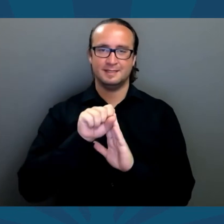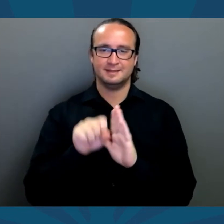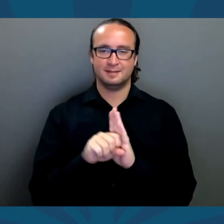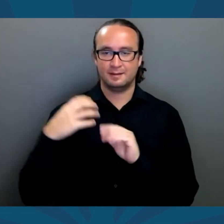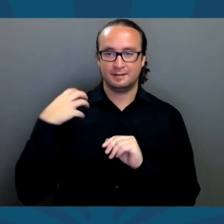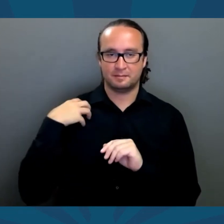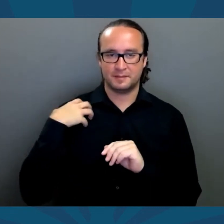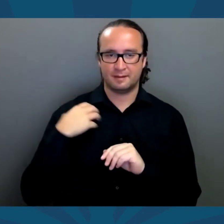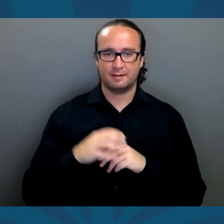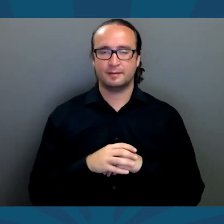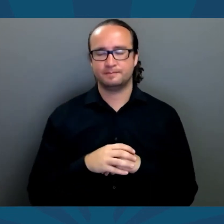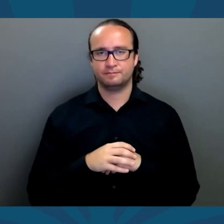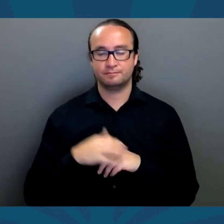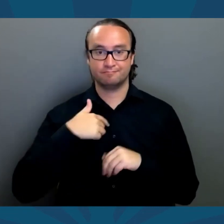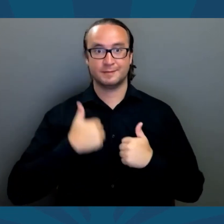capitol.